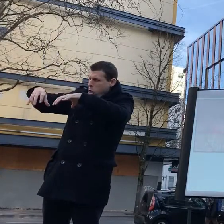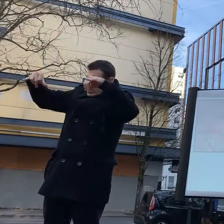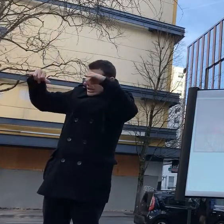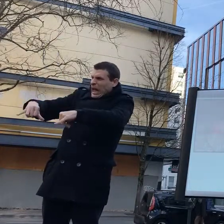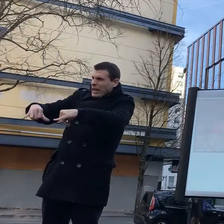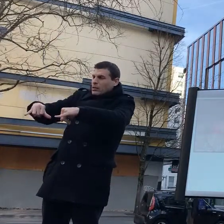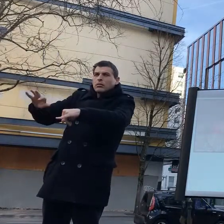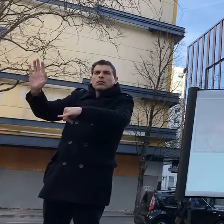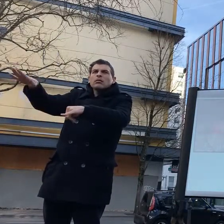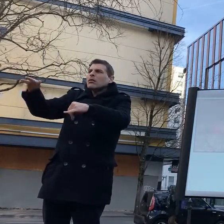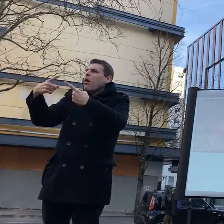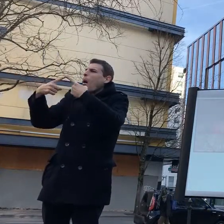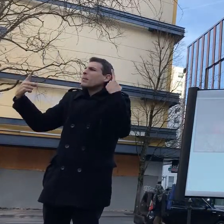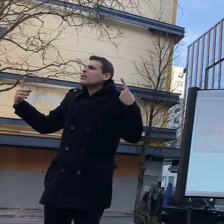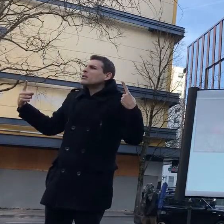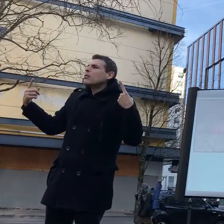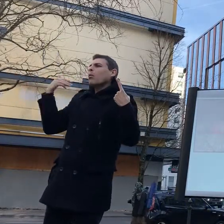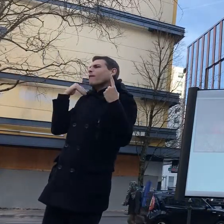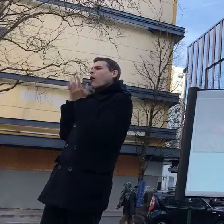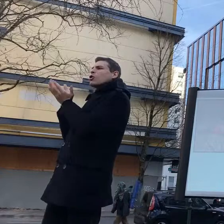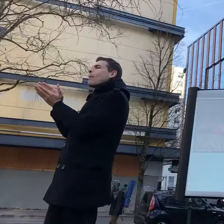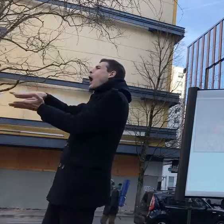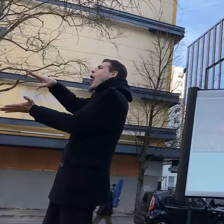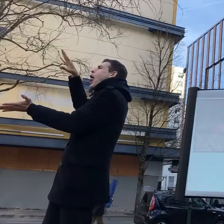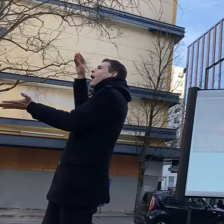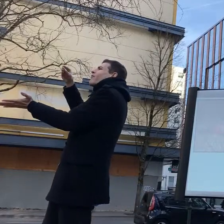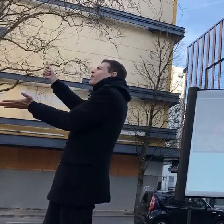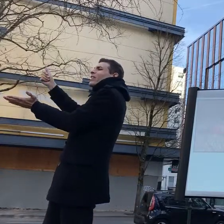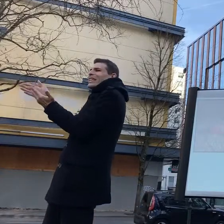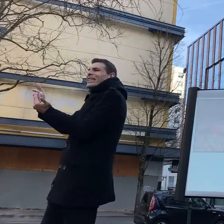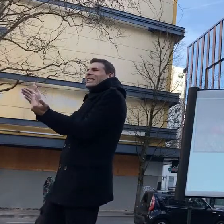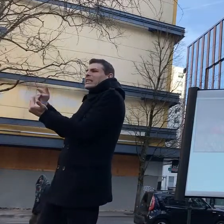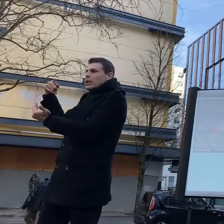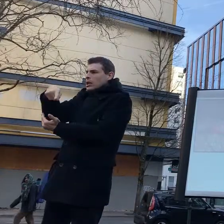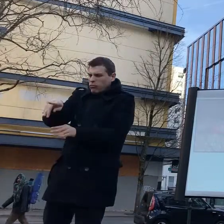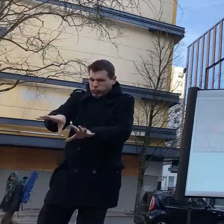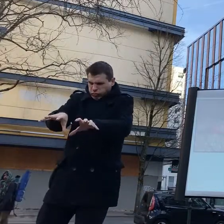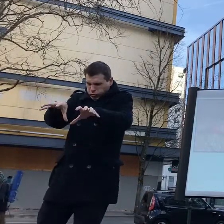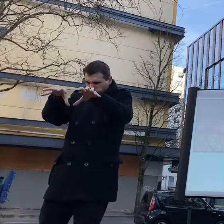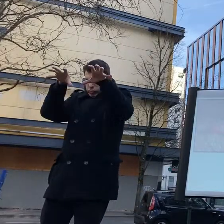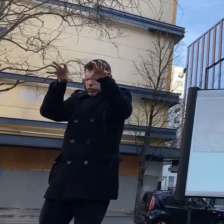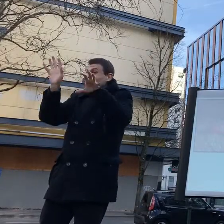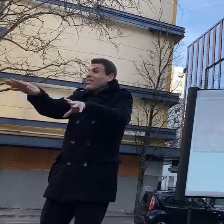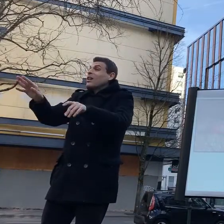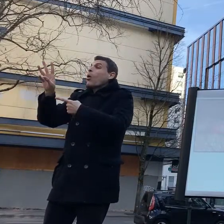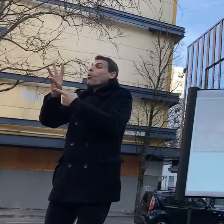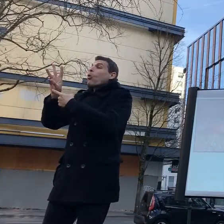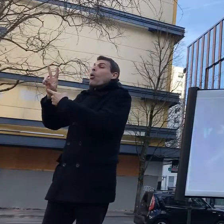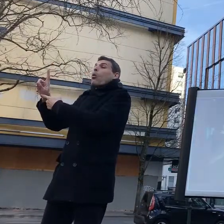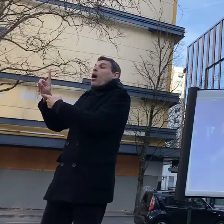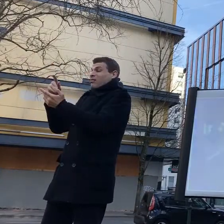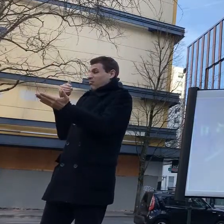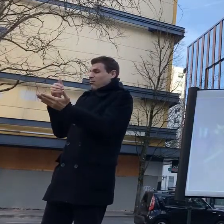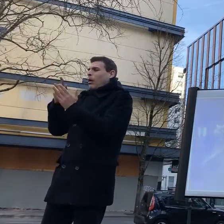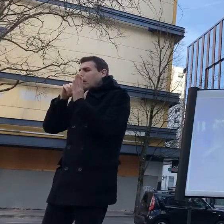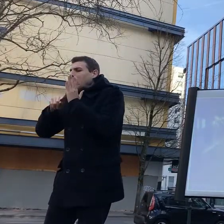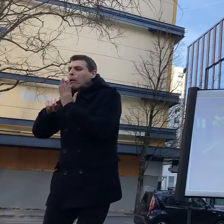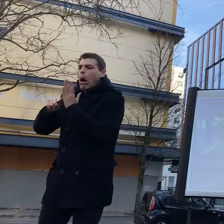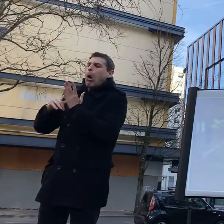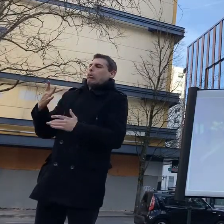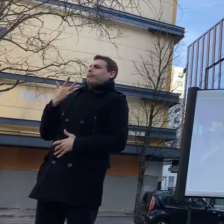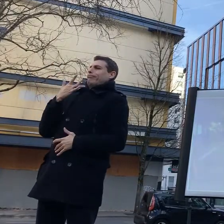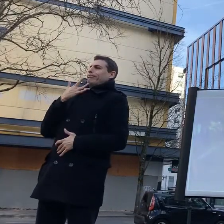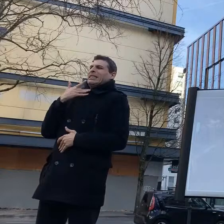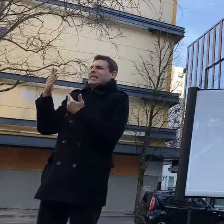any one of them can kill nine people and again this information the lethality